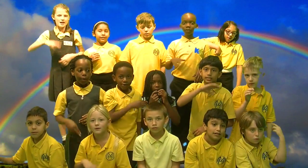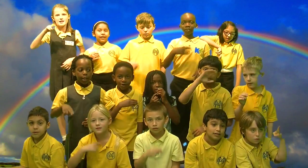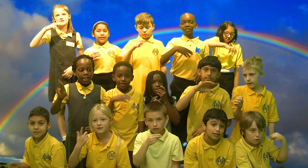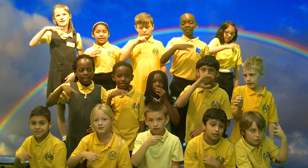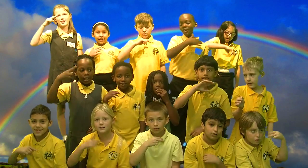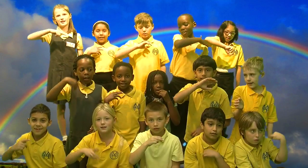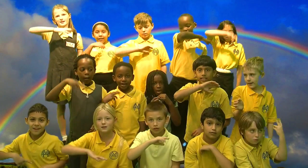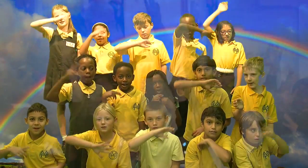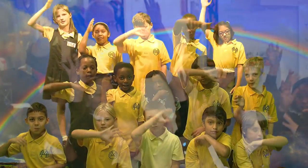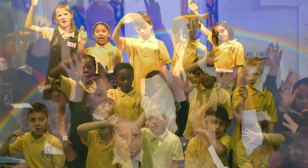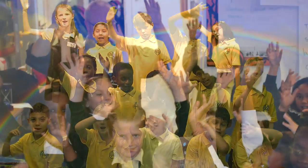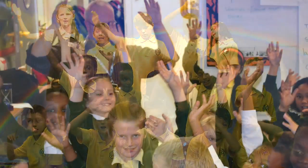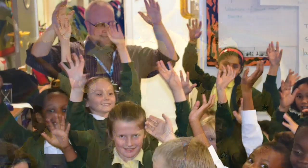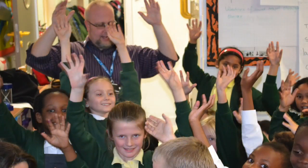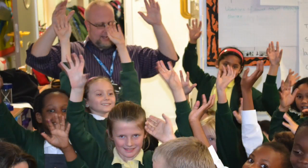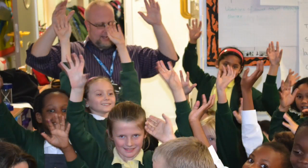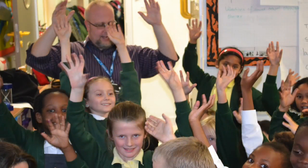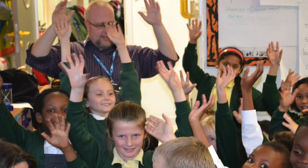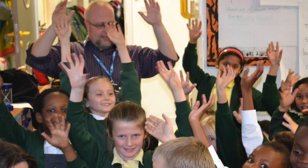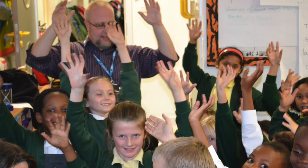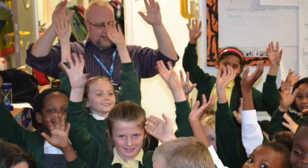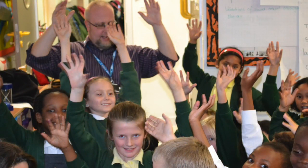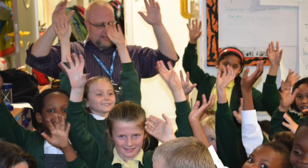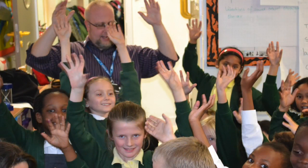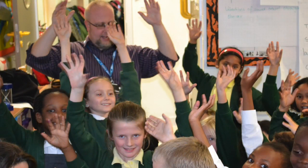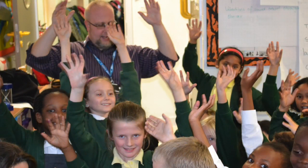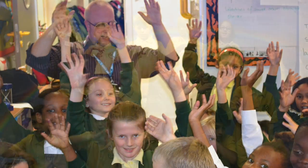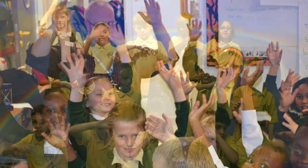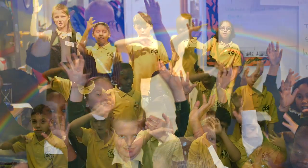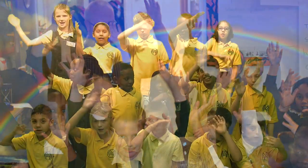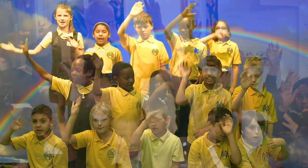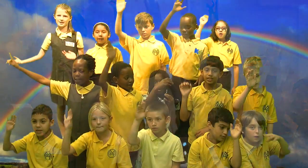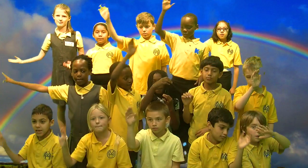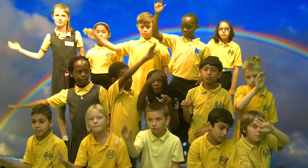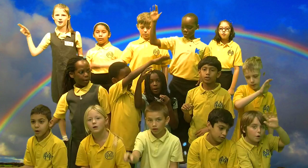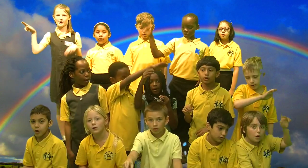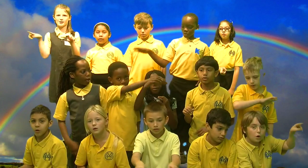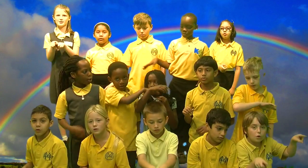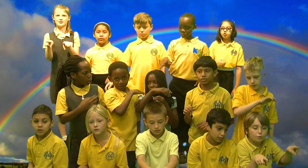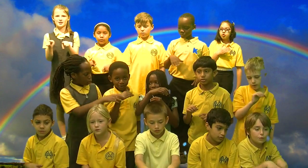sing a rainbow tune.